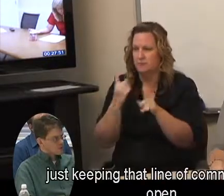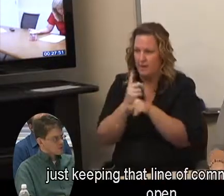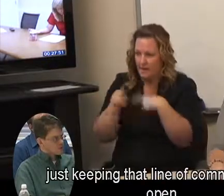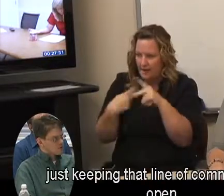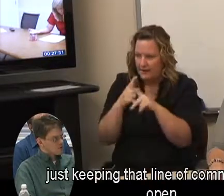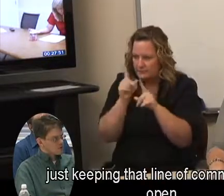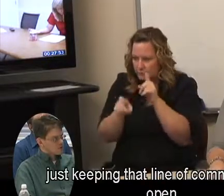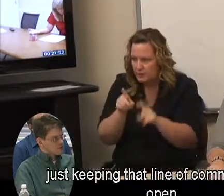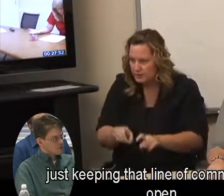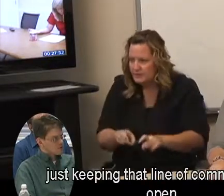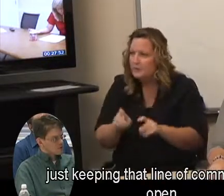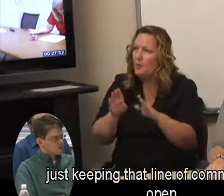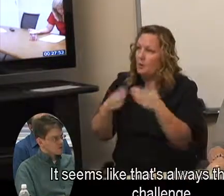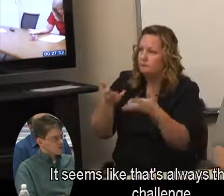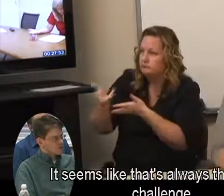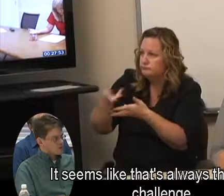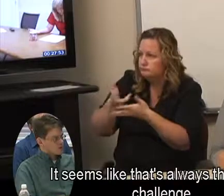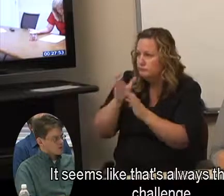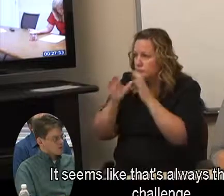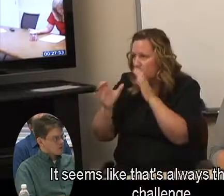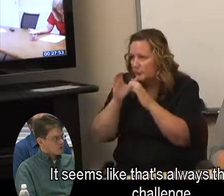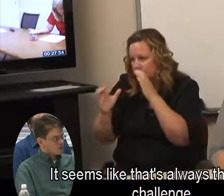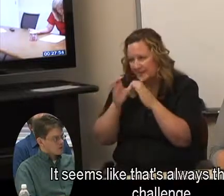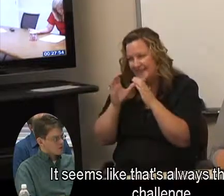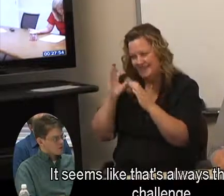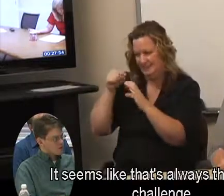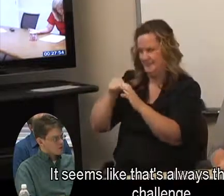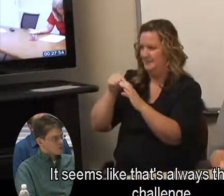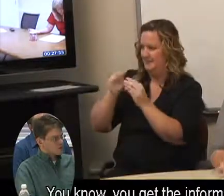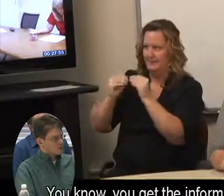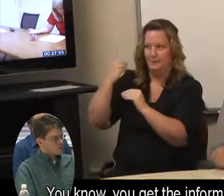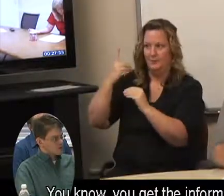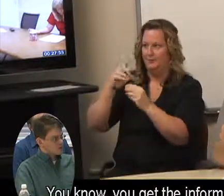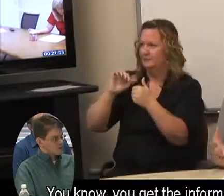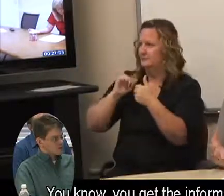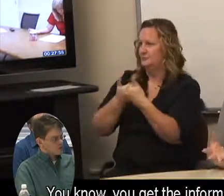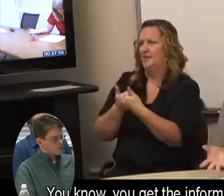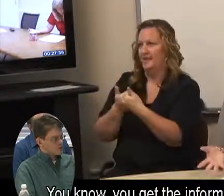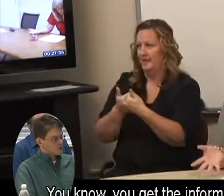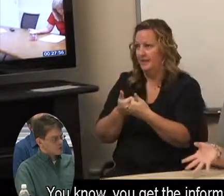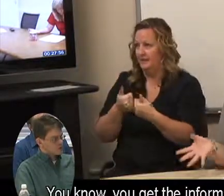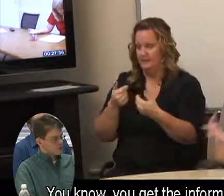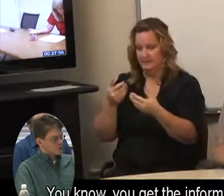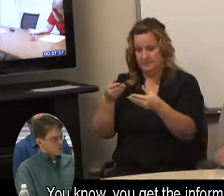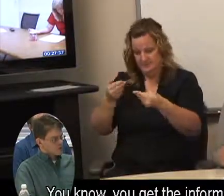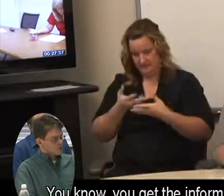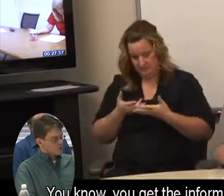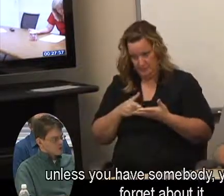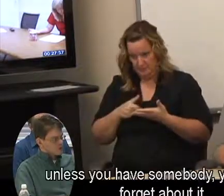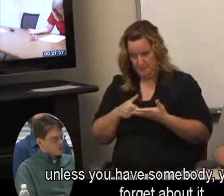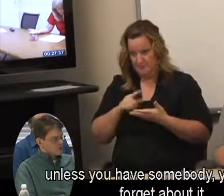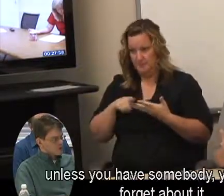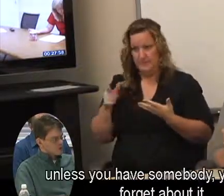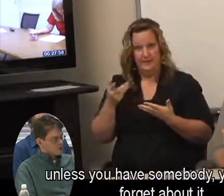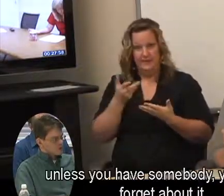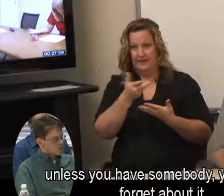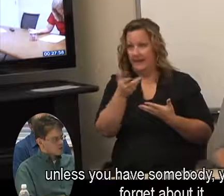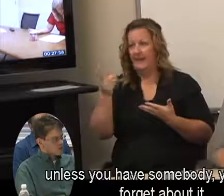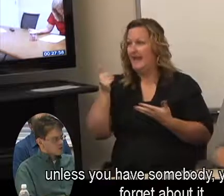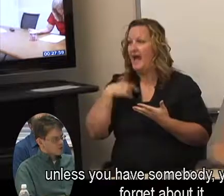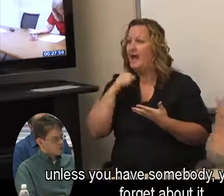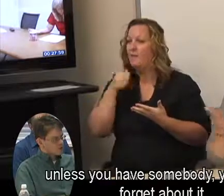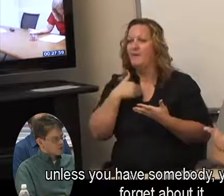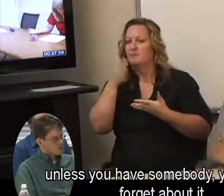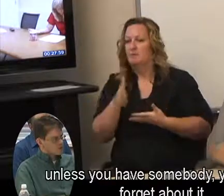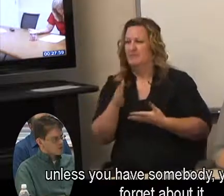you know, just keeping that line of communication open. It seems like that's always the biggest challenge. You know, you get the information, and then unless you have somebody, you kind of forget about it.